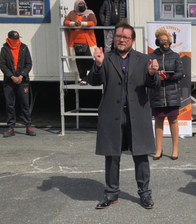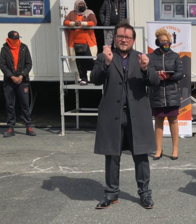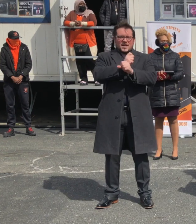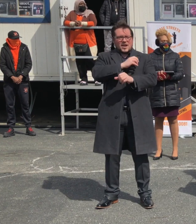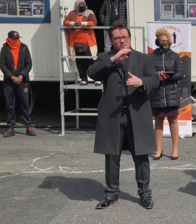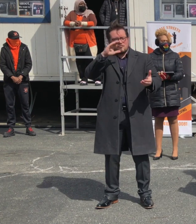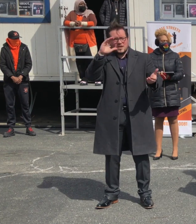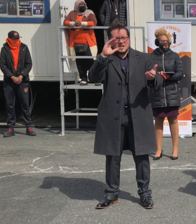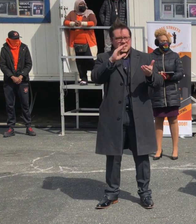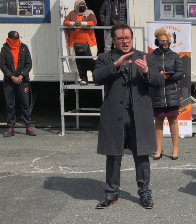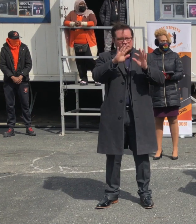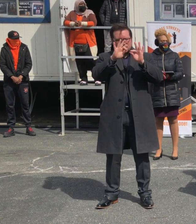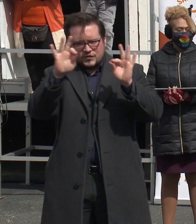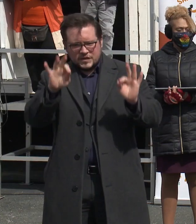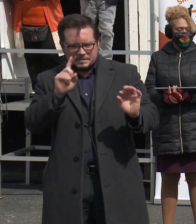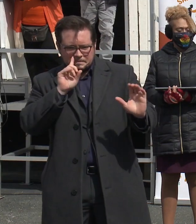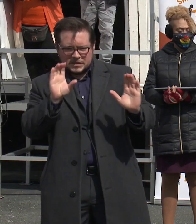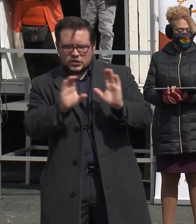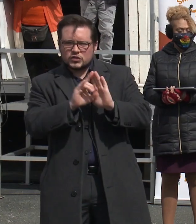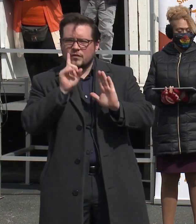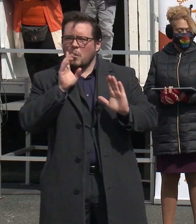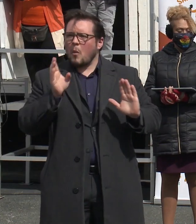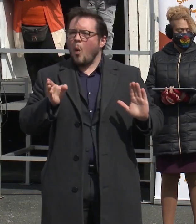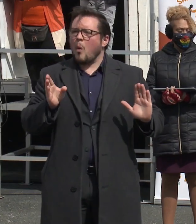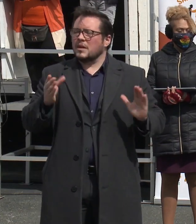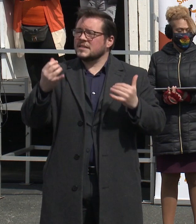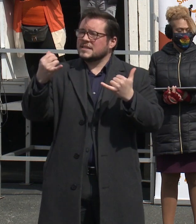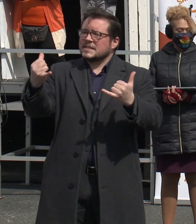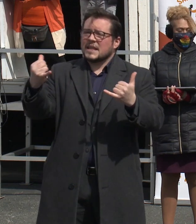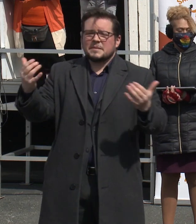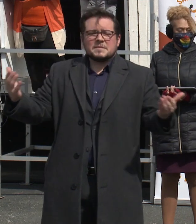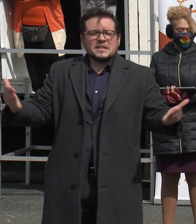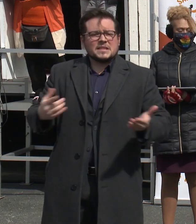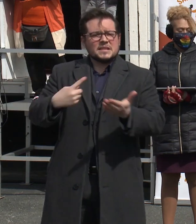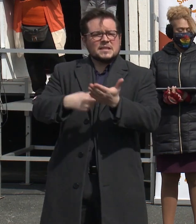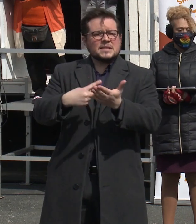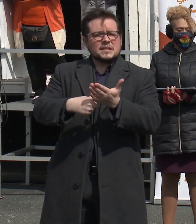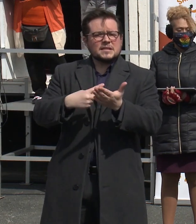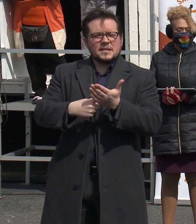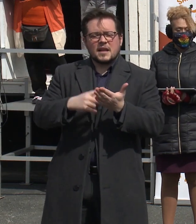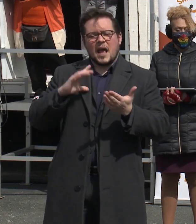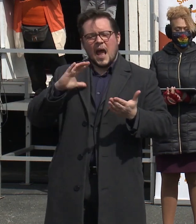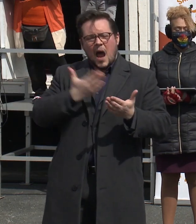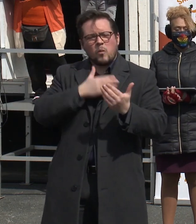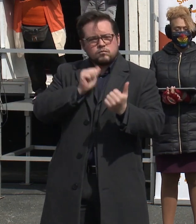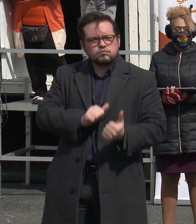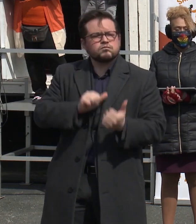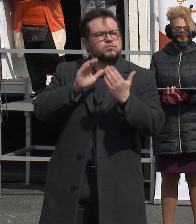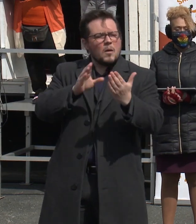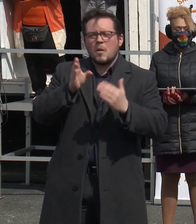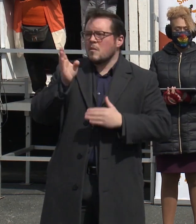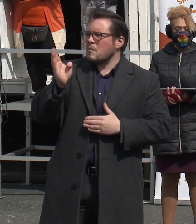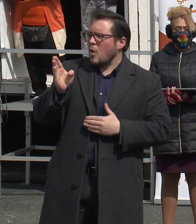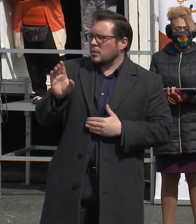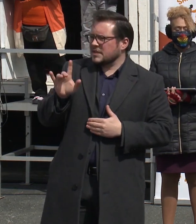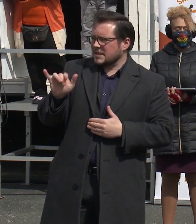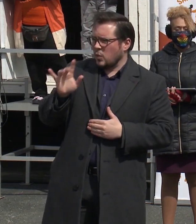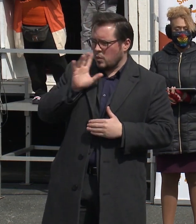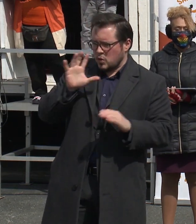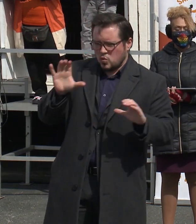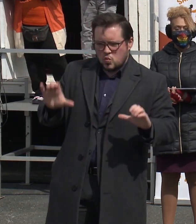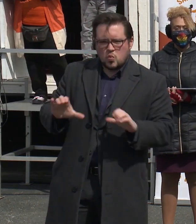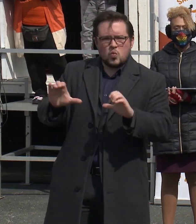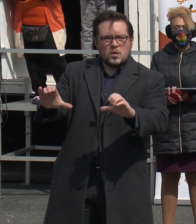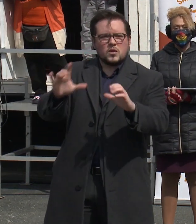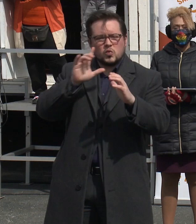framework for Baltimore City. Today, I'm here to discuss briefly the public health approach that Baltimore City will be utilizing to address